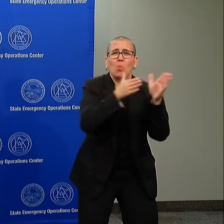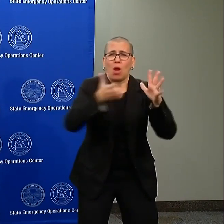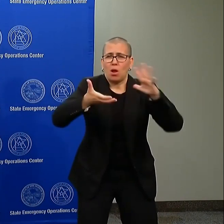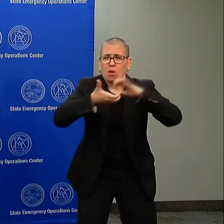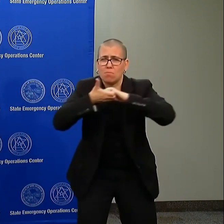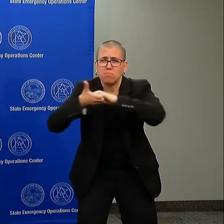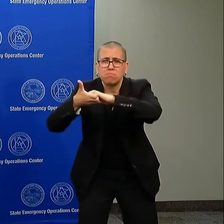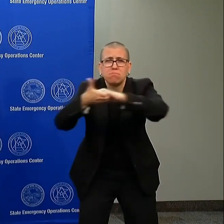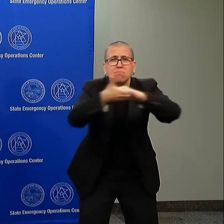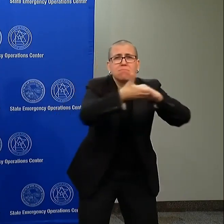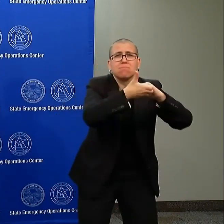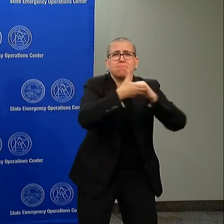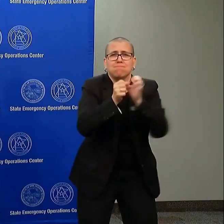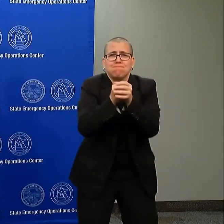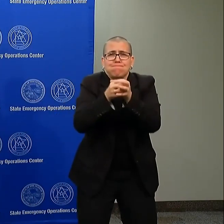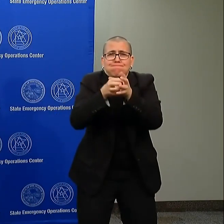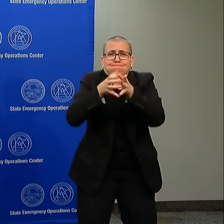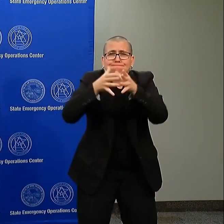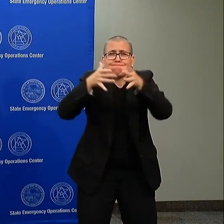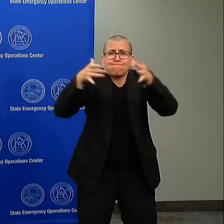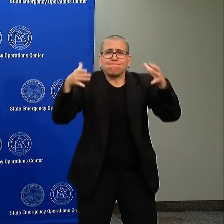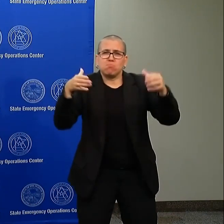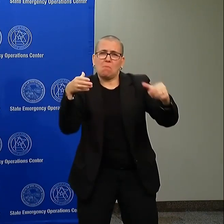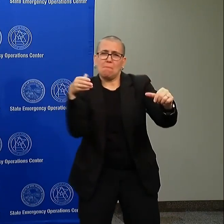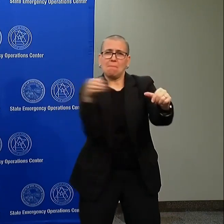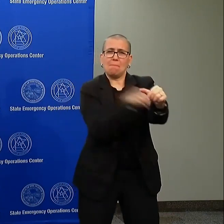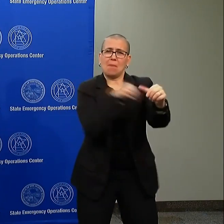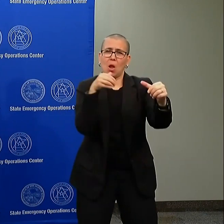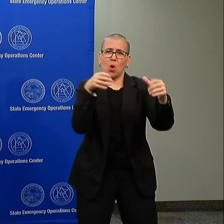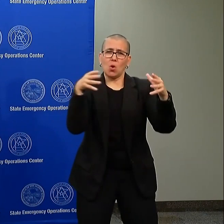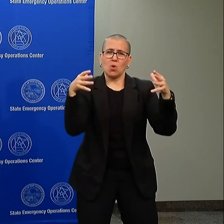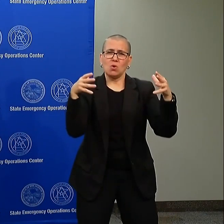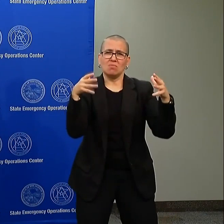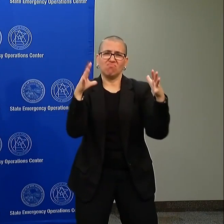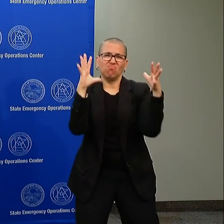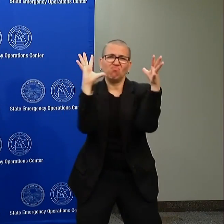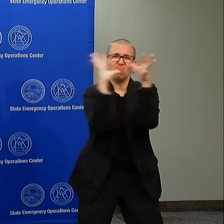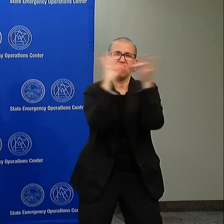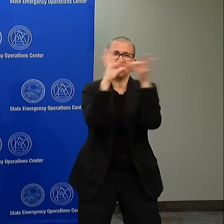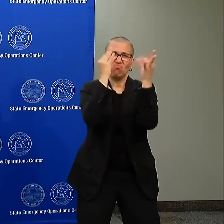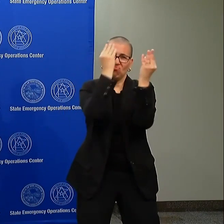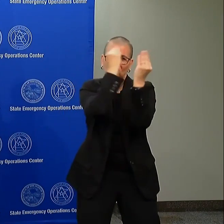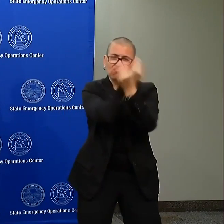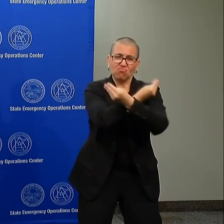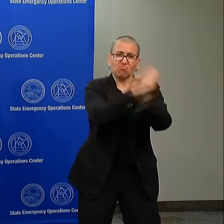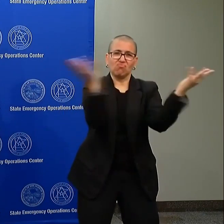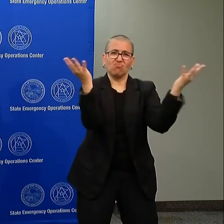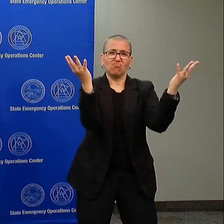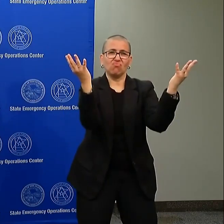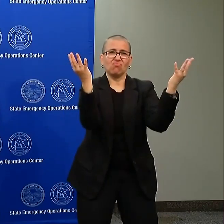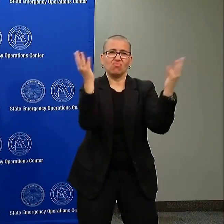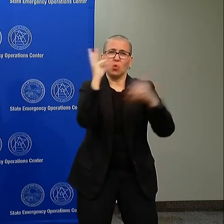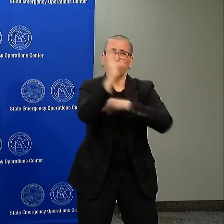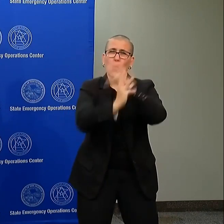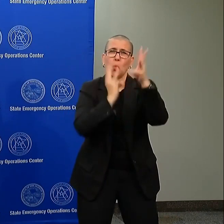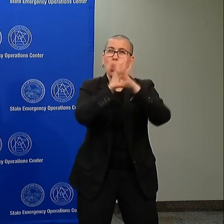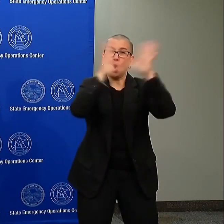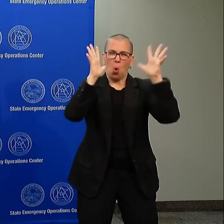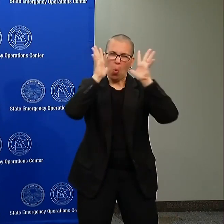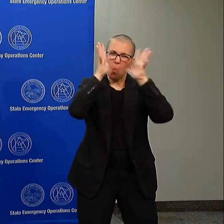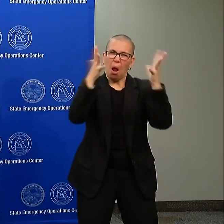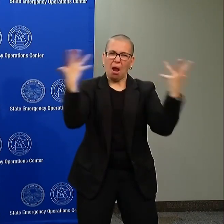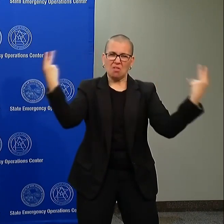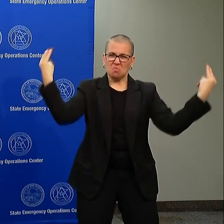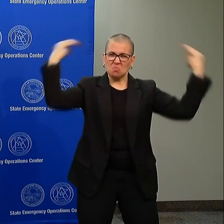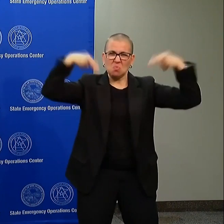that empowers our communities to speak up with a loud voice. The world is listening. There are opportunities for us to do